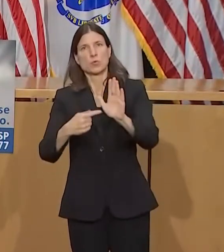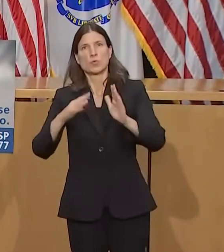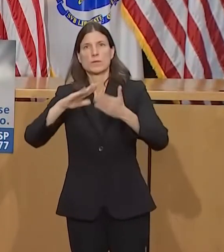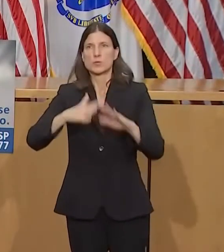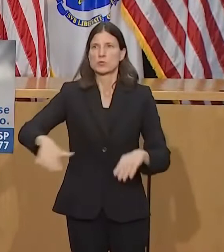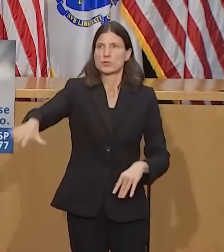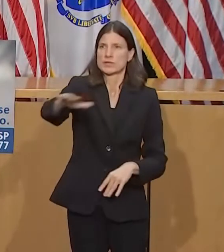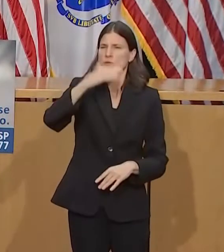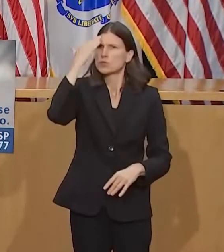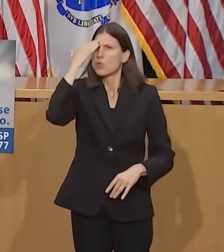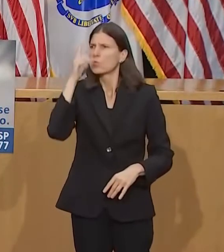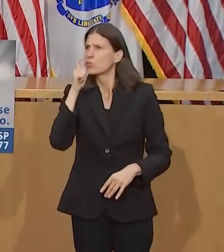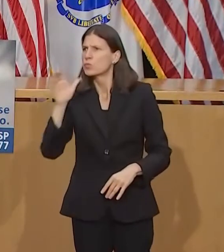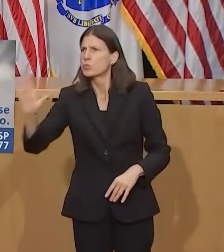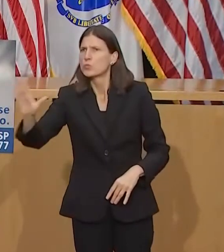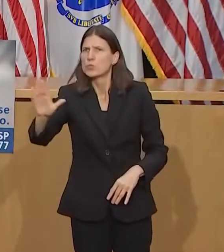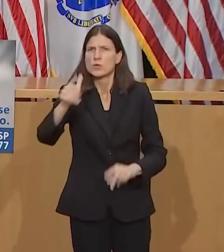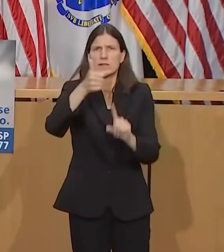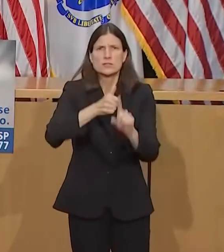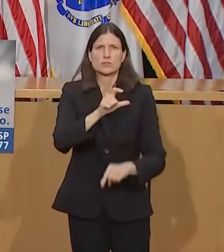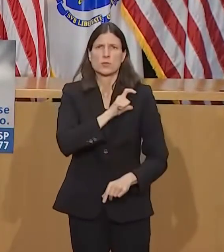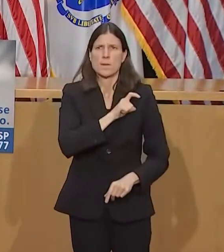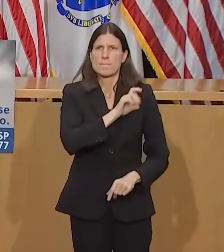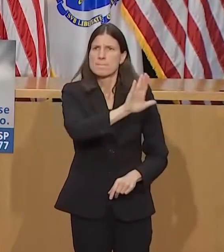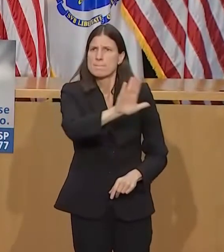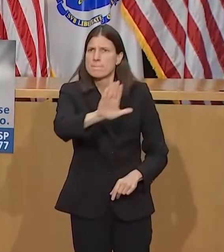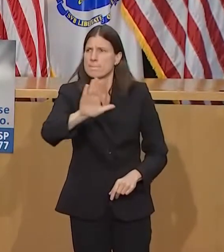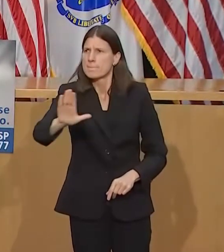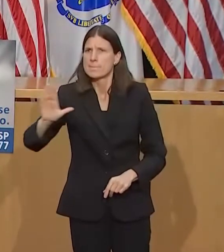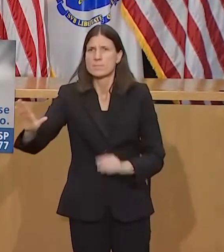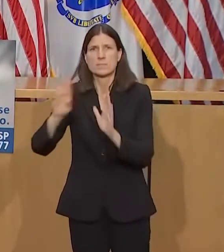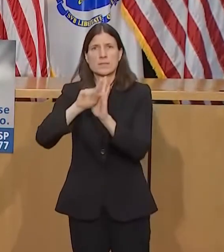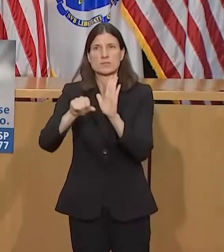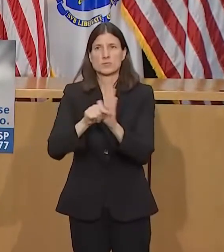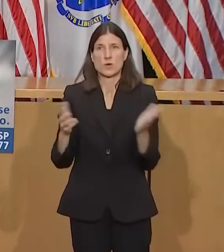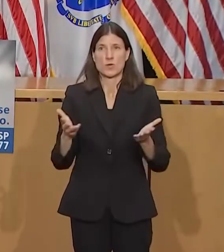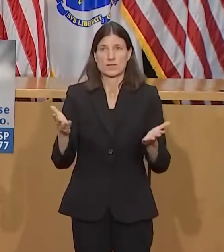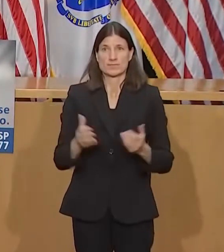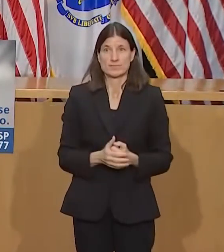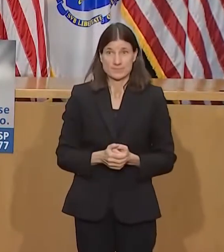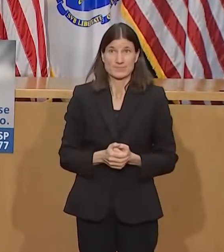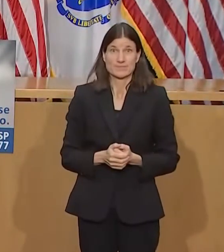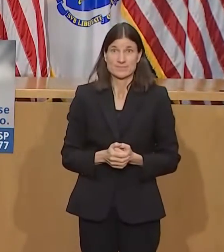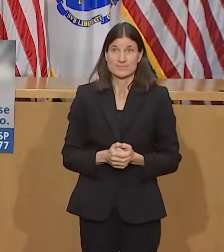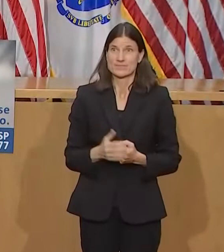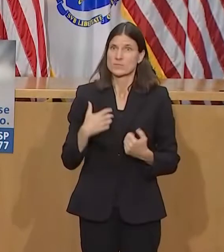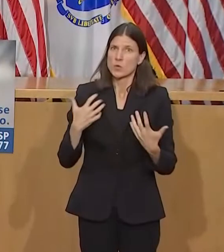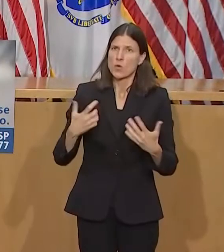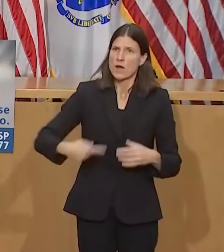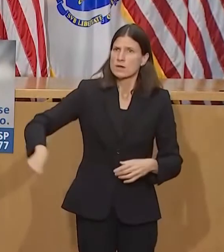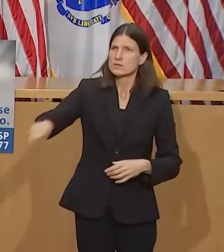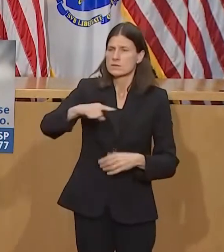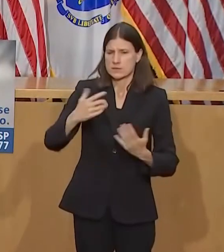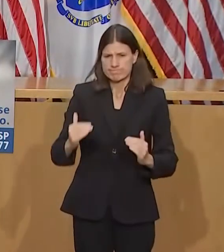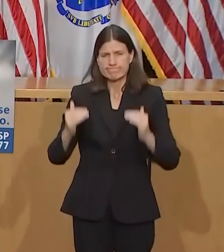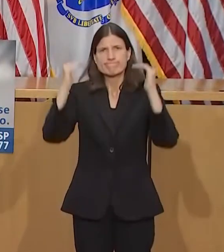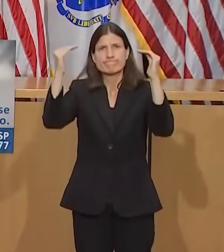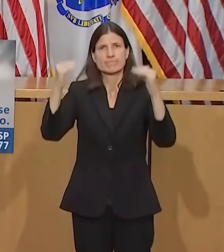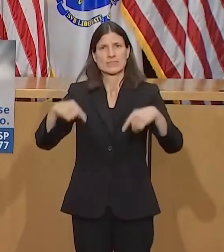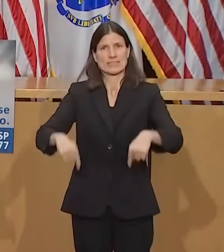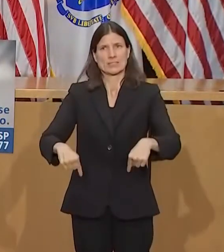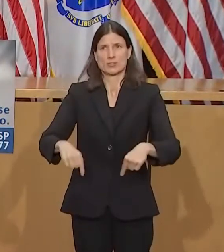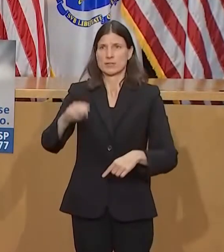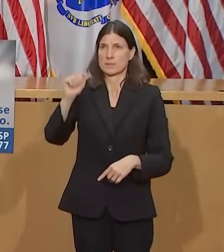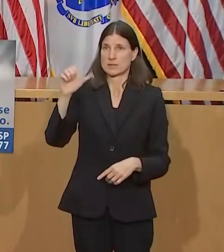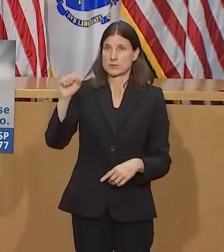up to the high standards we expect them to uphold do not stay on the force. And it will give departments the tools that they need to